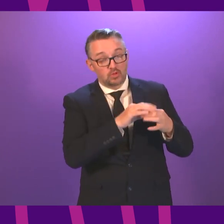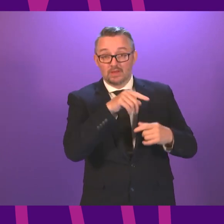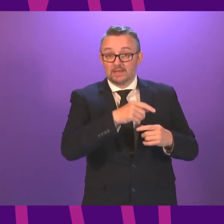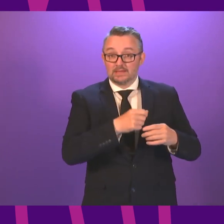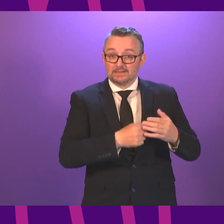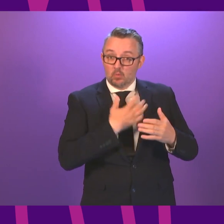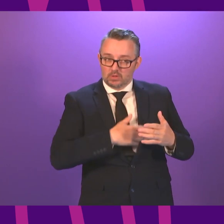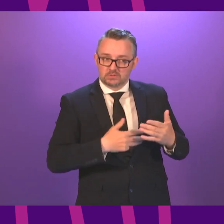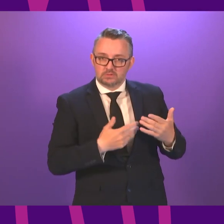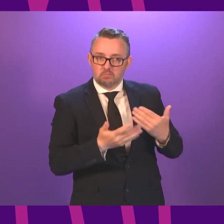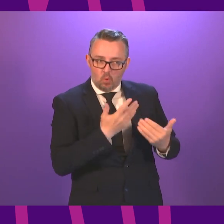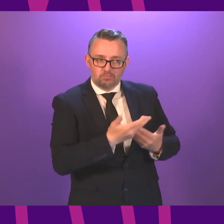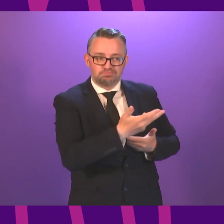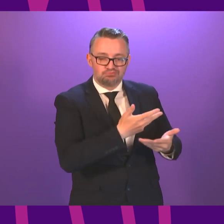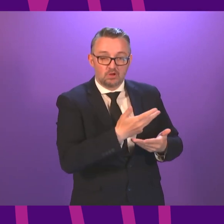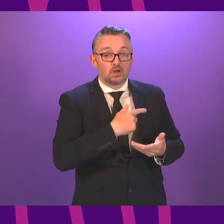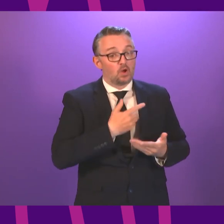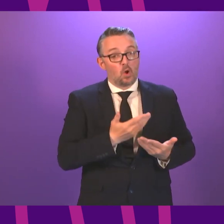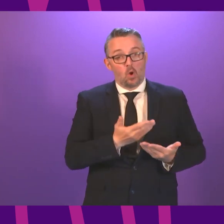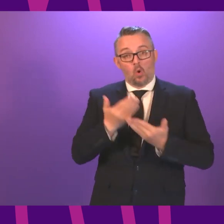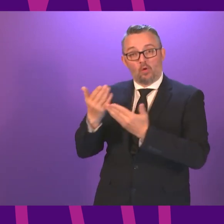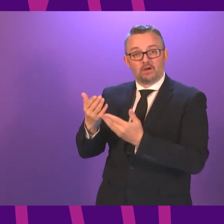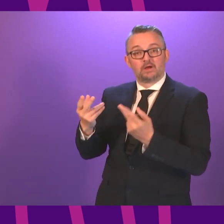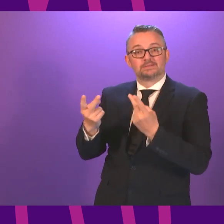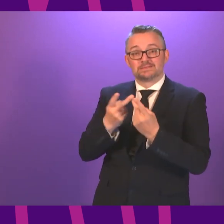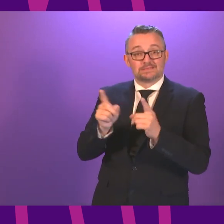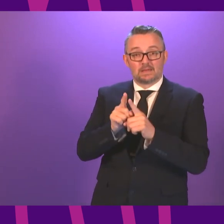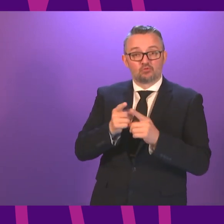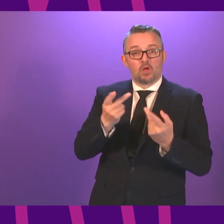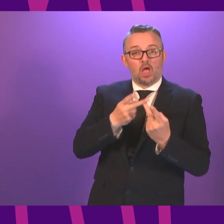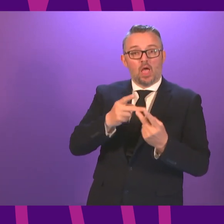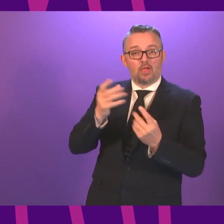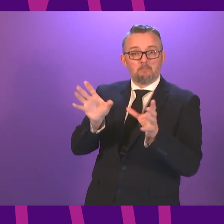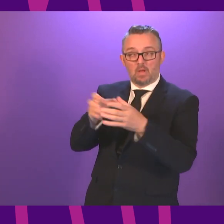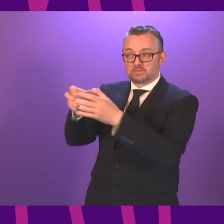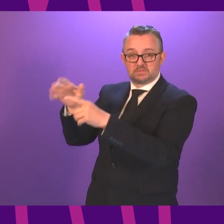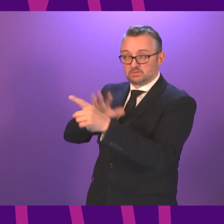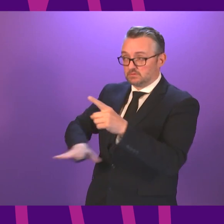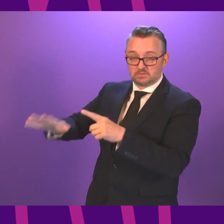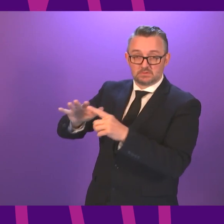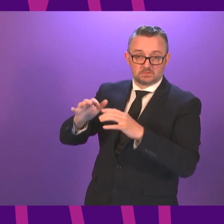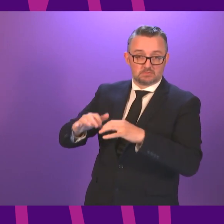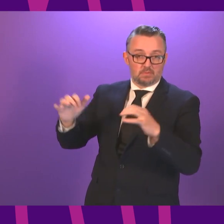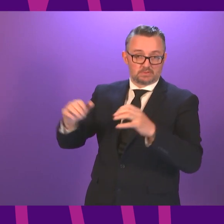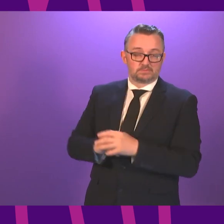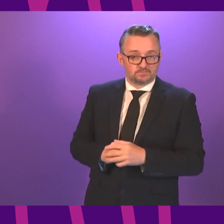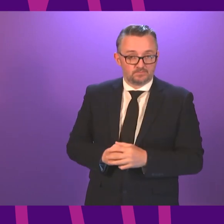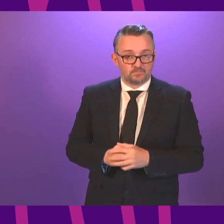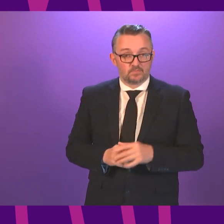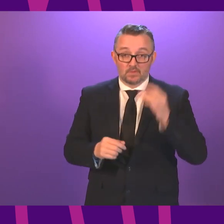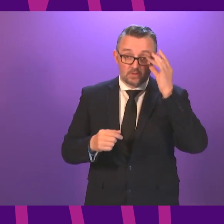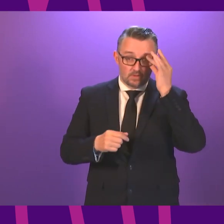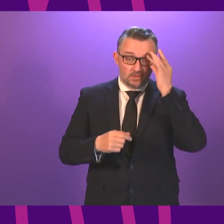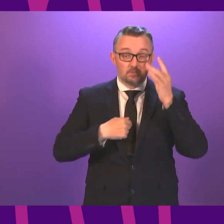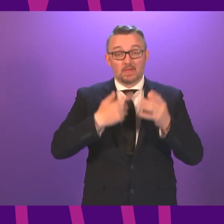discussions further, and I extend a similar offer to other parties across the Chamber. And, most significantly, as I can